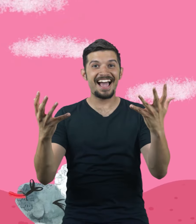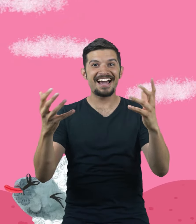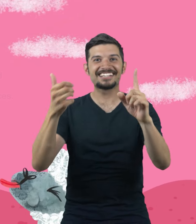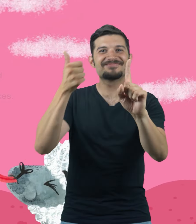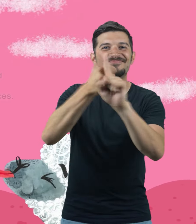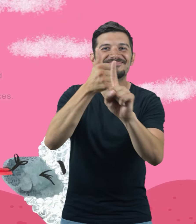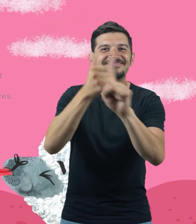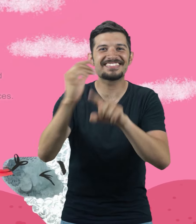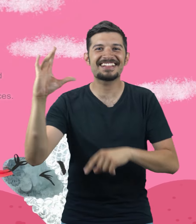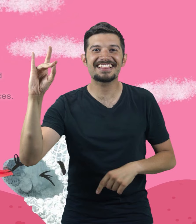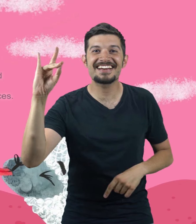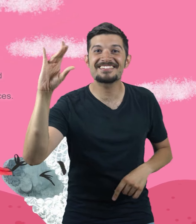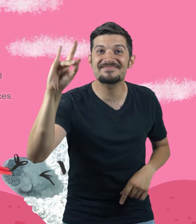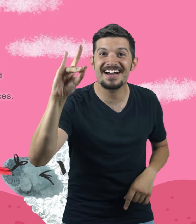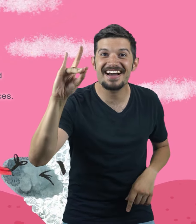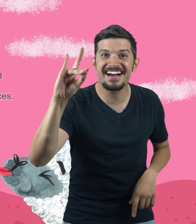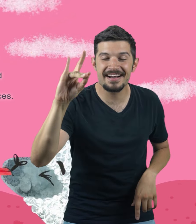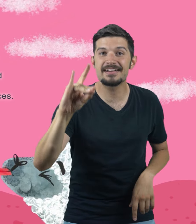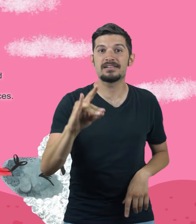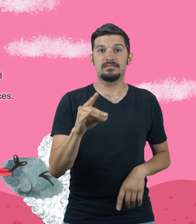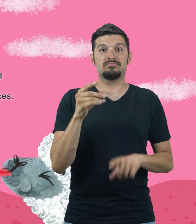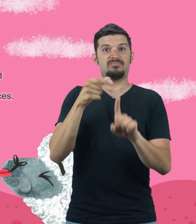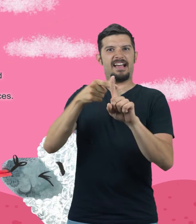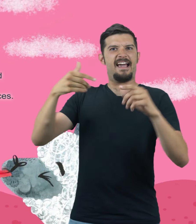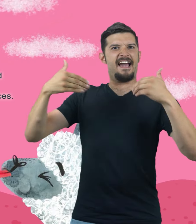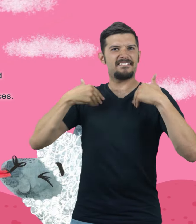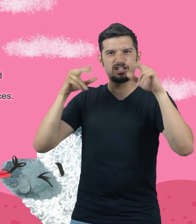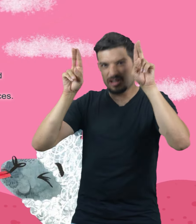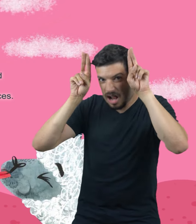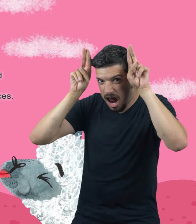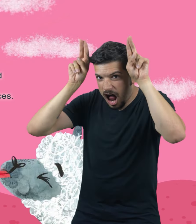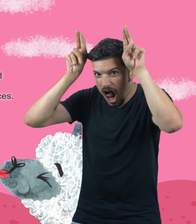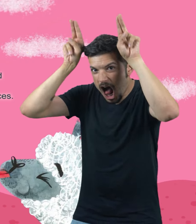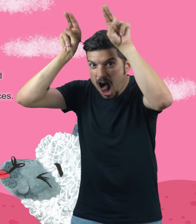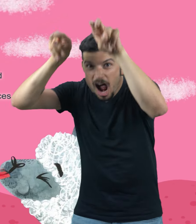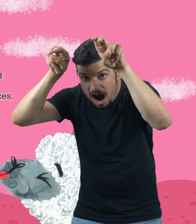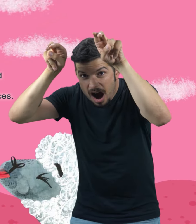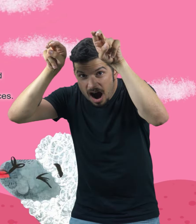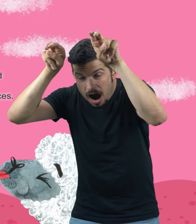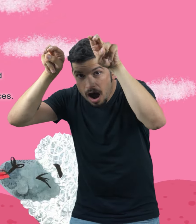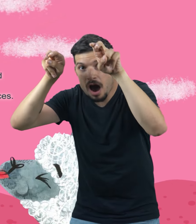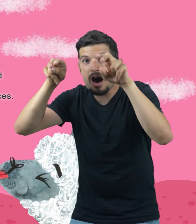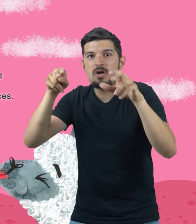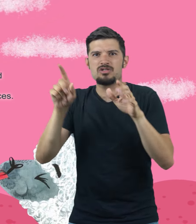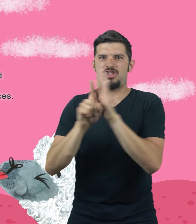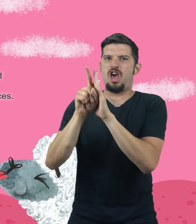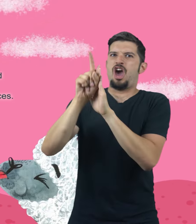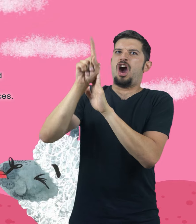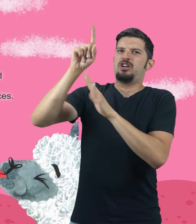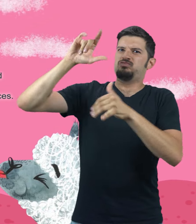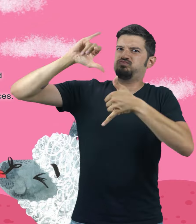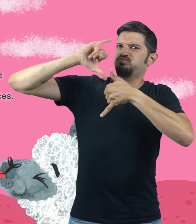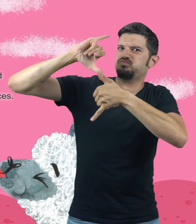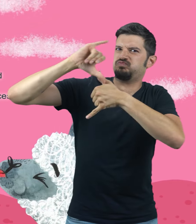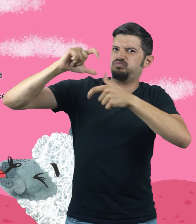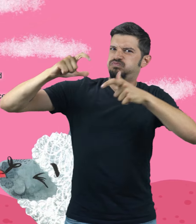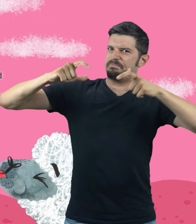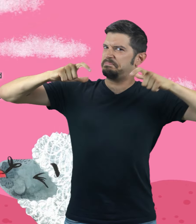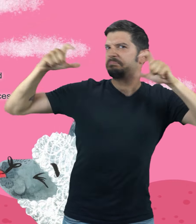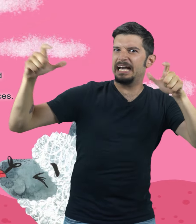It's a llama! Alpaca vs. llama. Lickety-spit Llamas are almost twice the